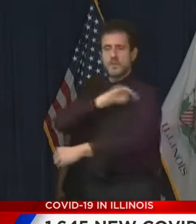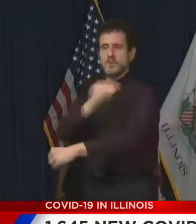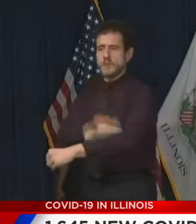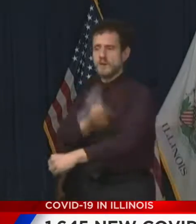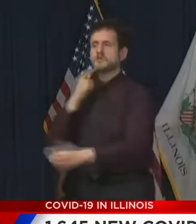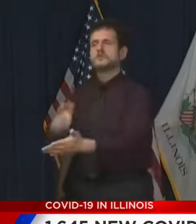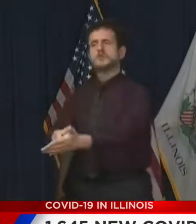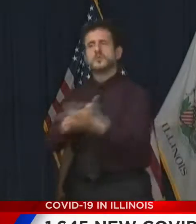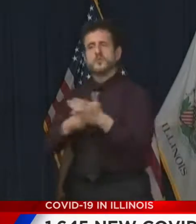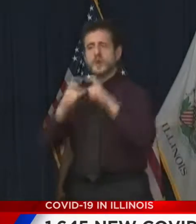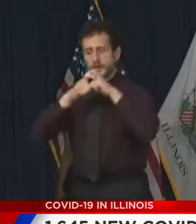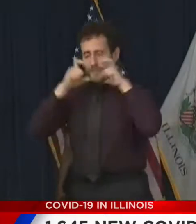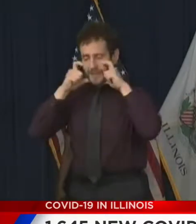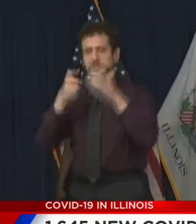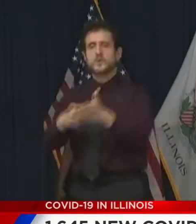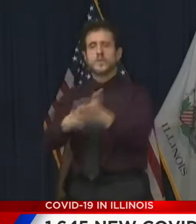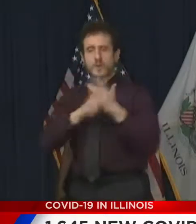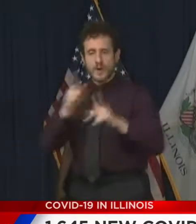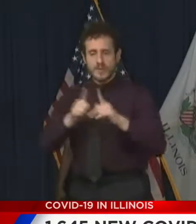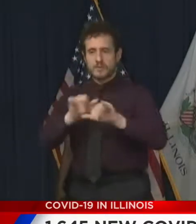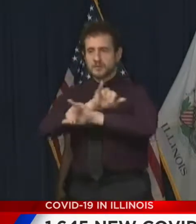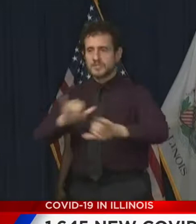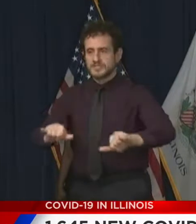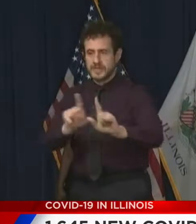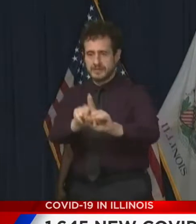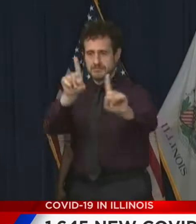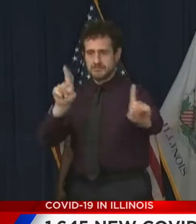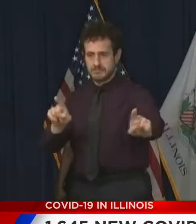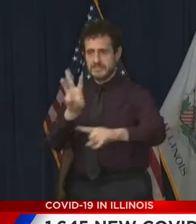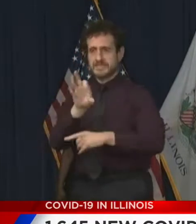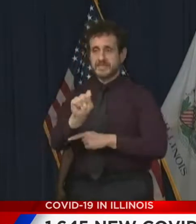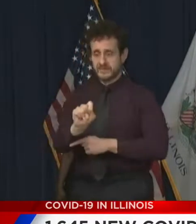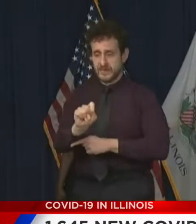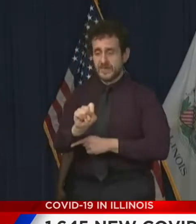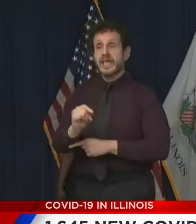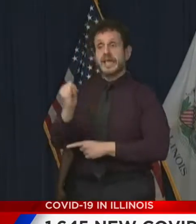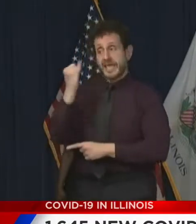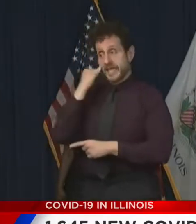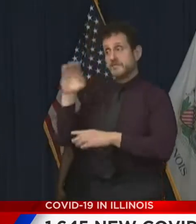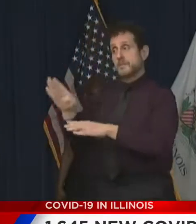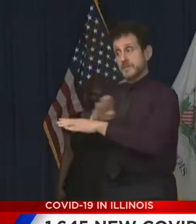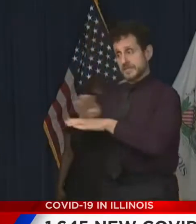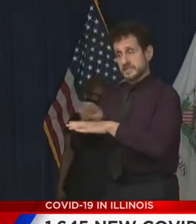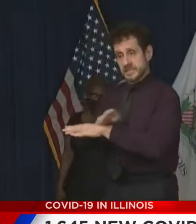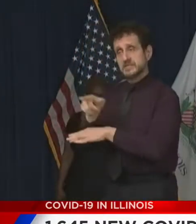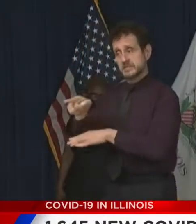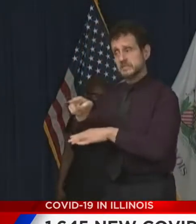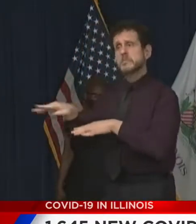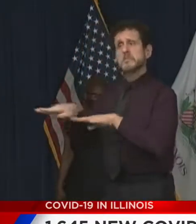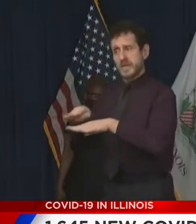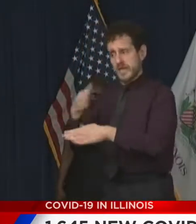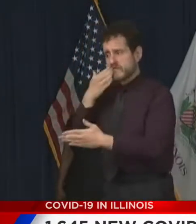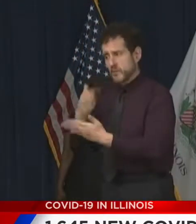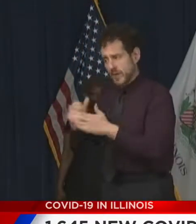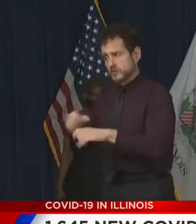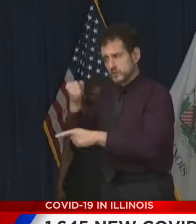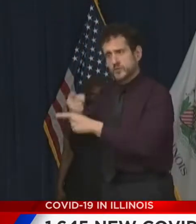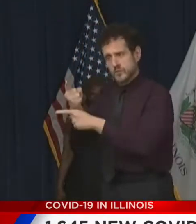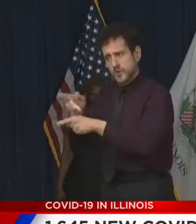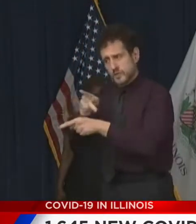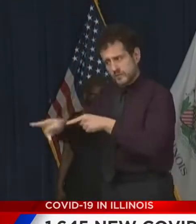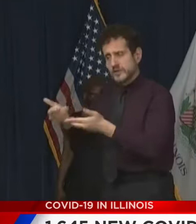and distancing and protects businesses that act in good faith from being penalized because of their